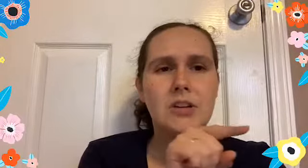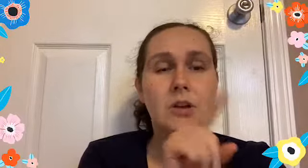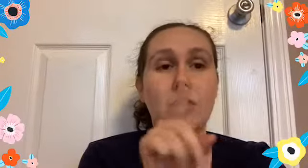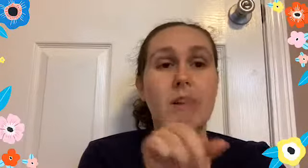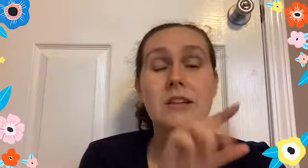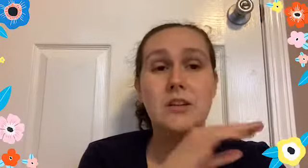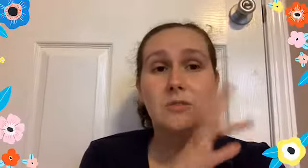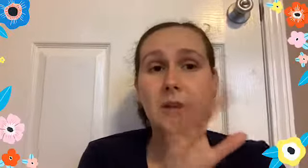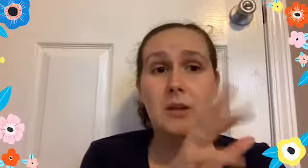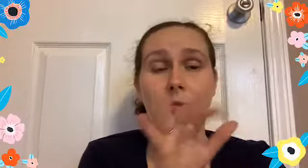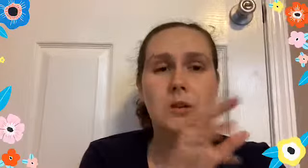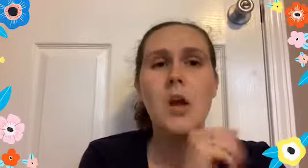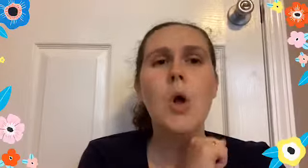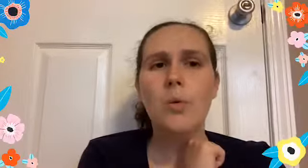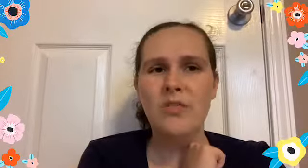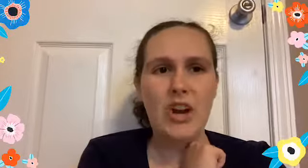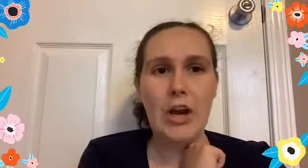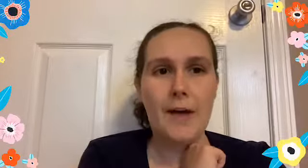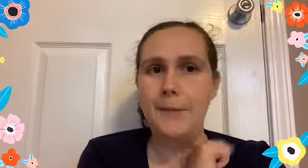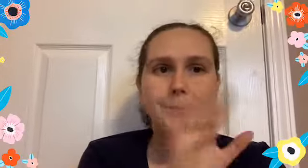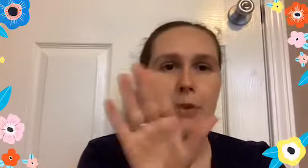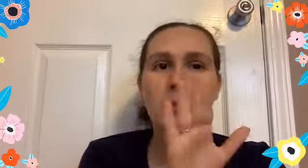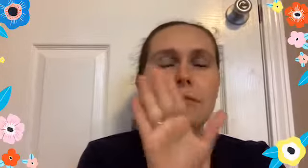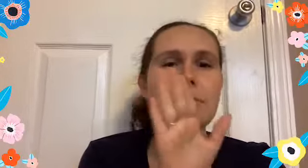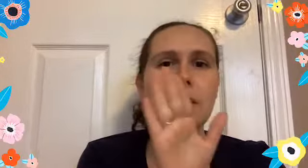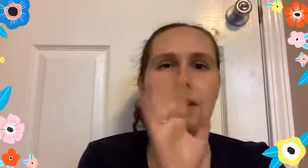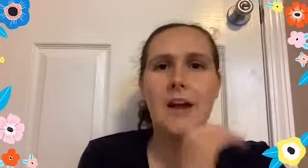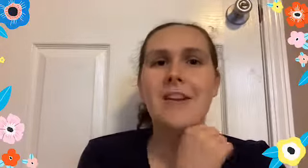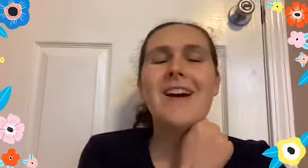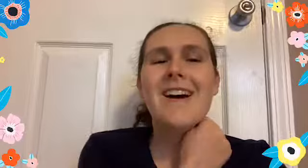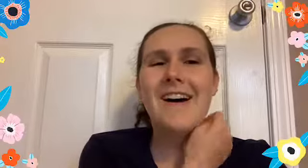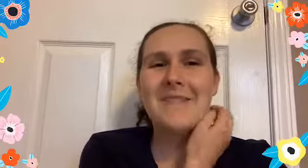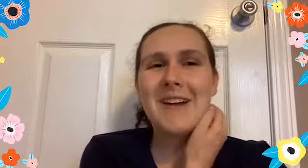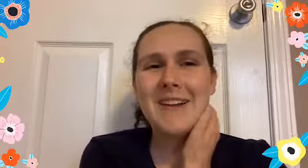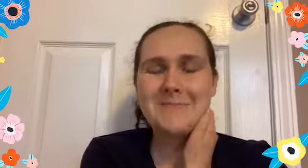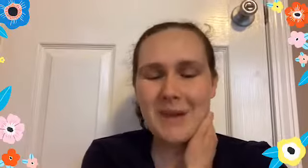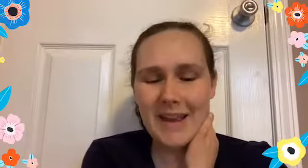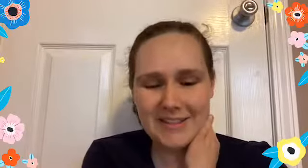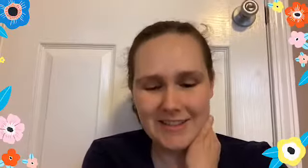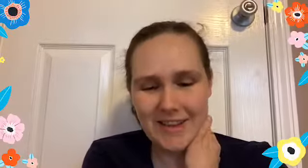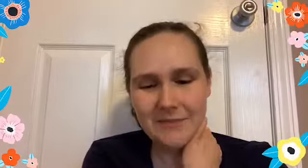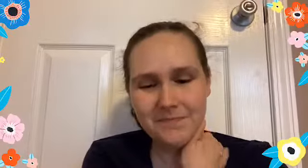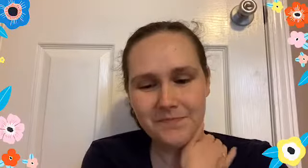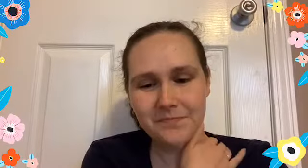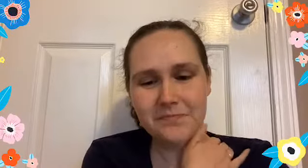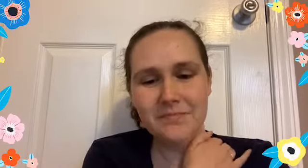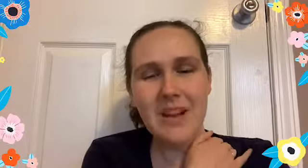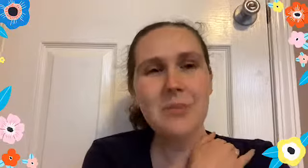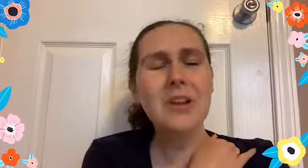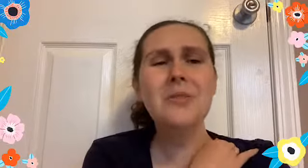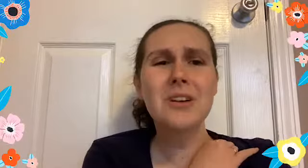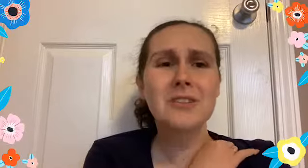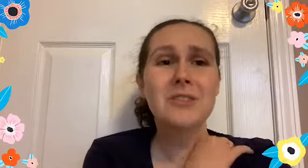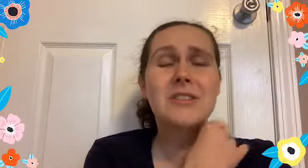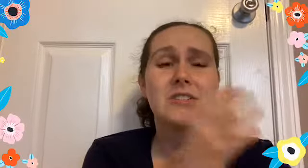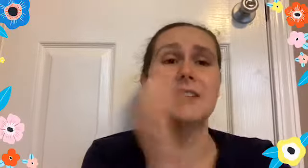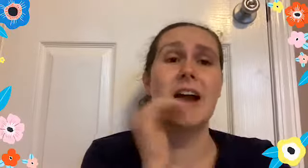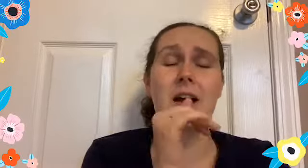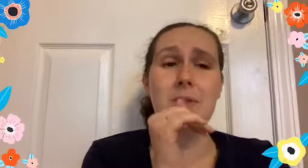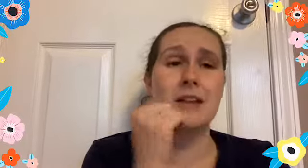channel or get in touch with me and we'll, we'll figure it out. We'll figure it out. Um, but what you want to do is just say I'm in.